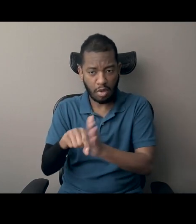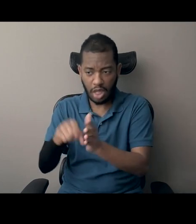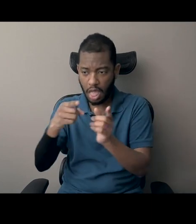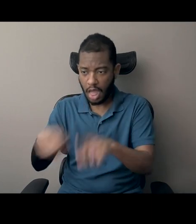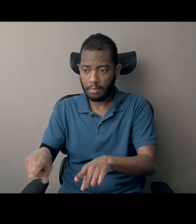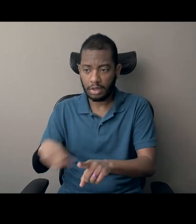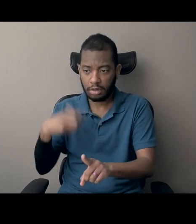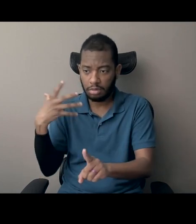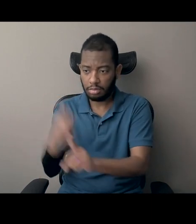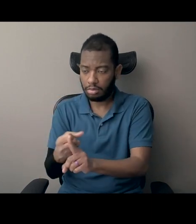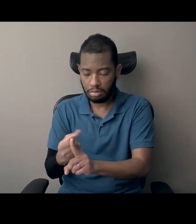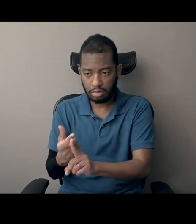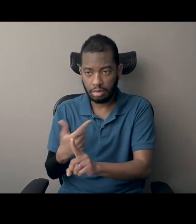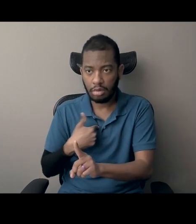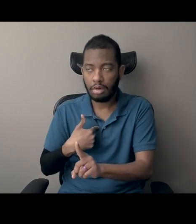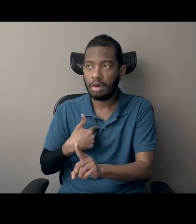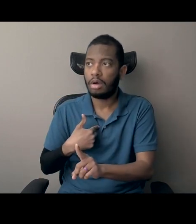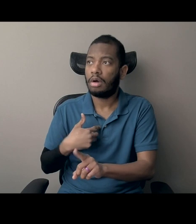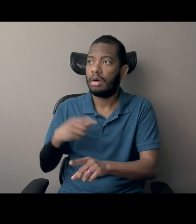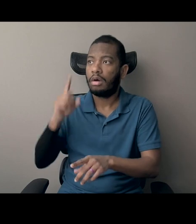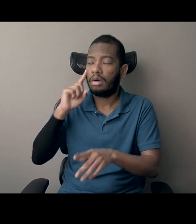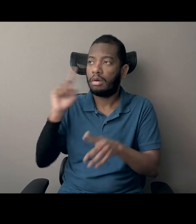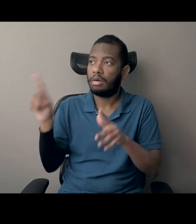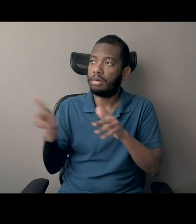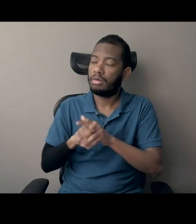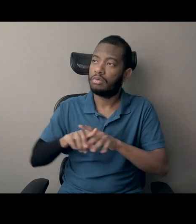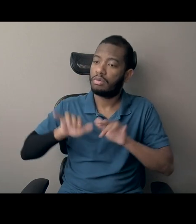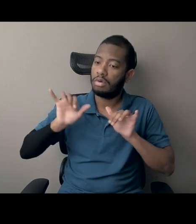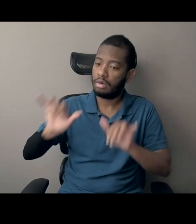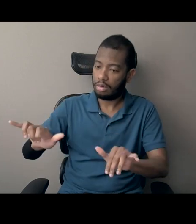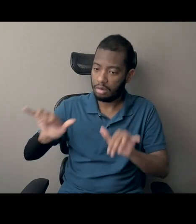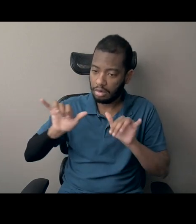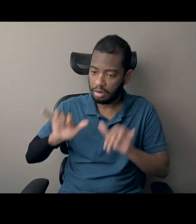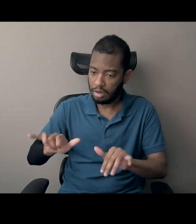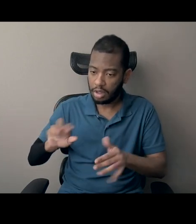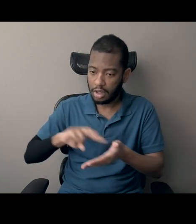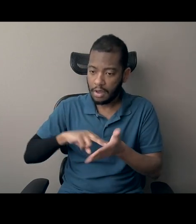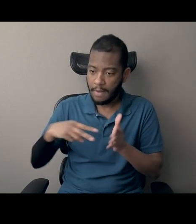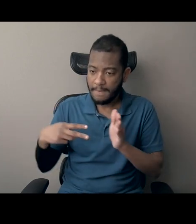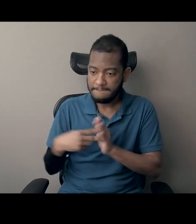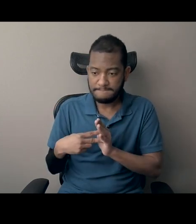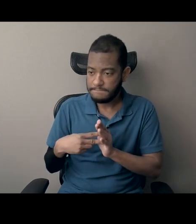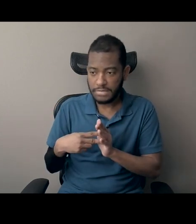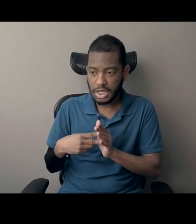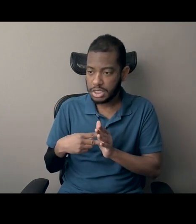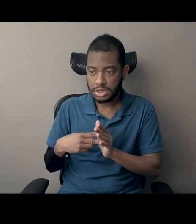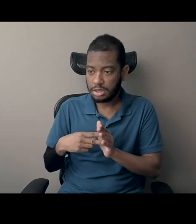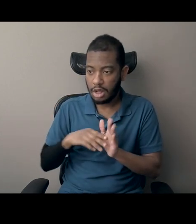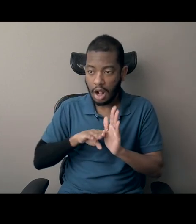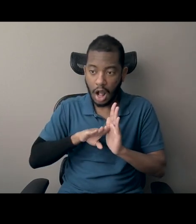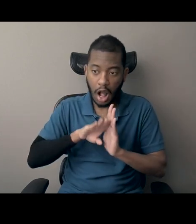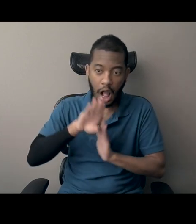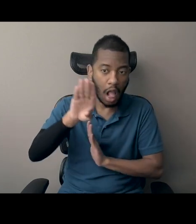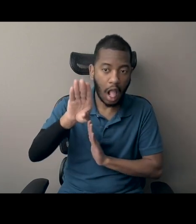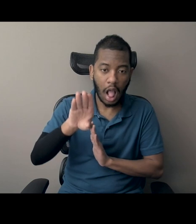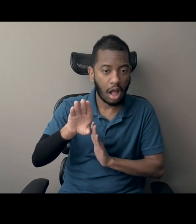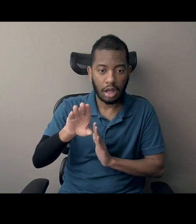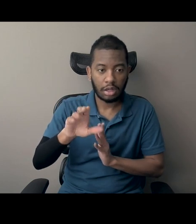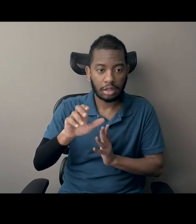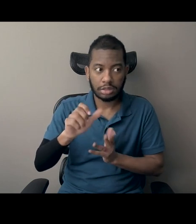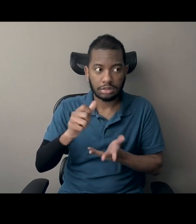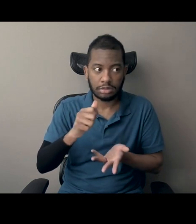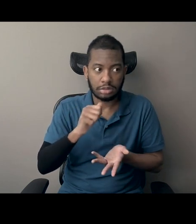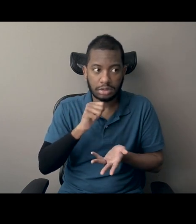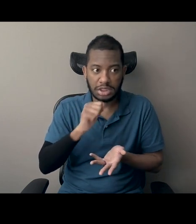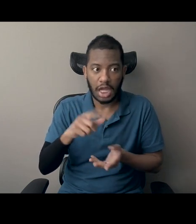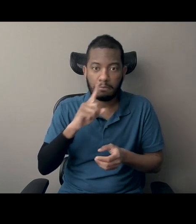in fact be cyclical. And, um, and so I looked into the history of the church and ended up learning that one.